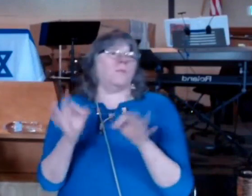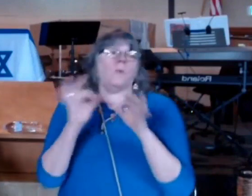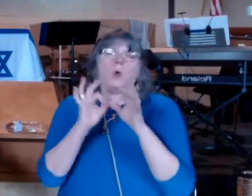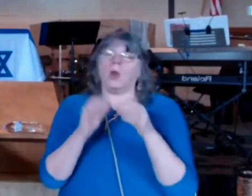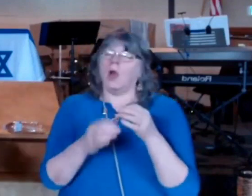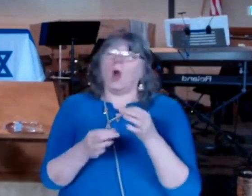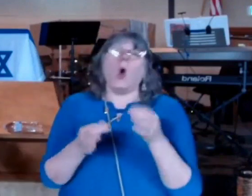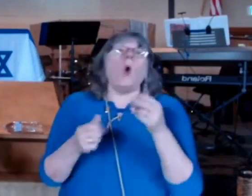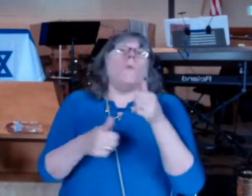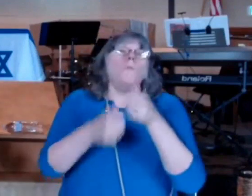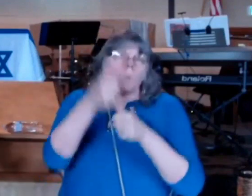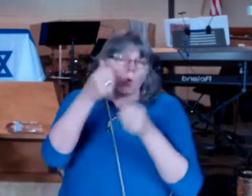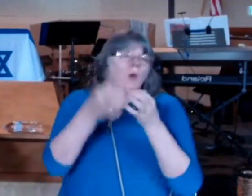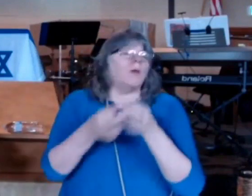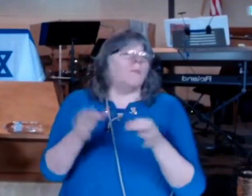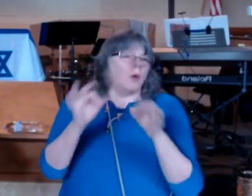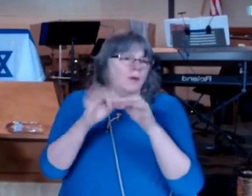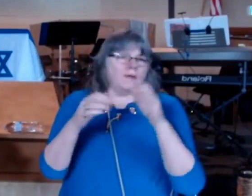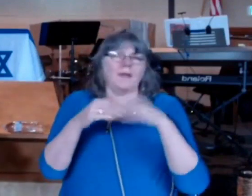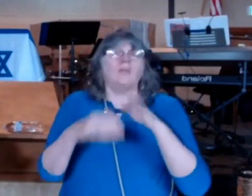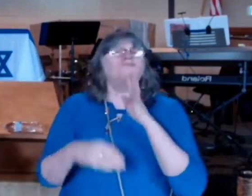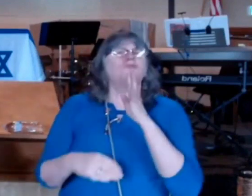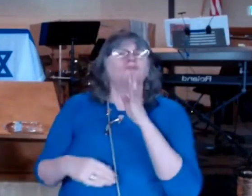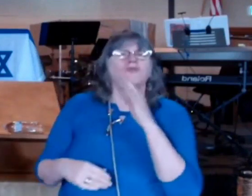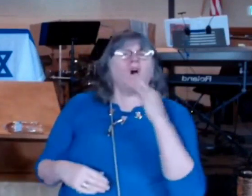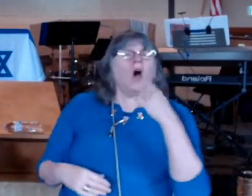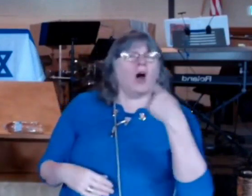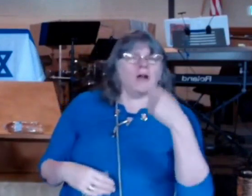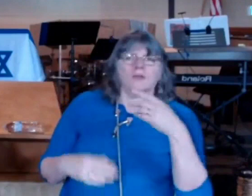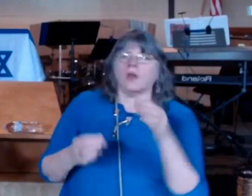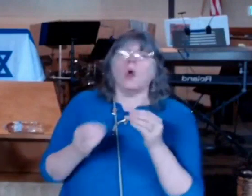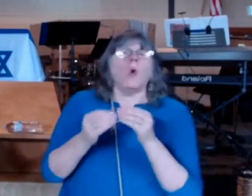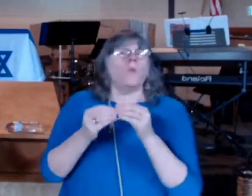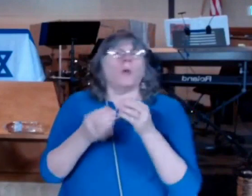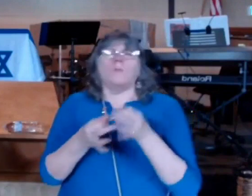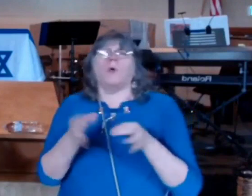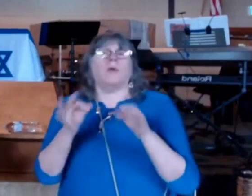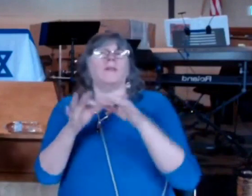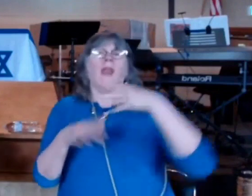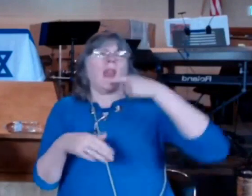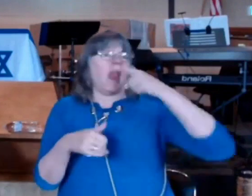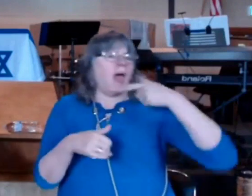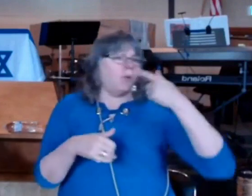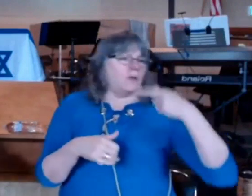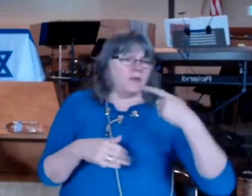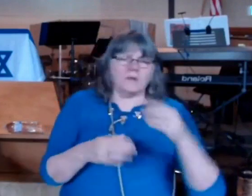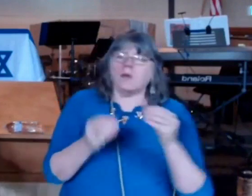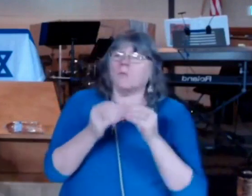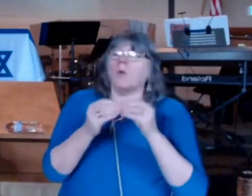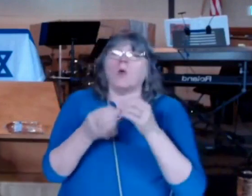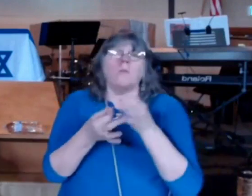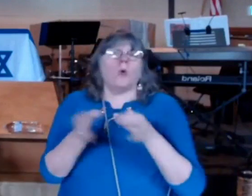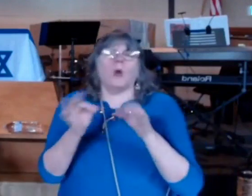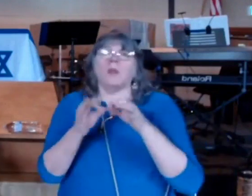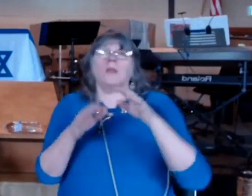the gift of helps why it's the most useful of all because anybody can have it